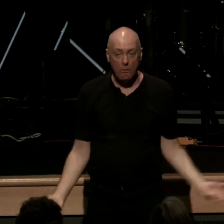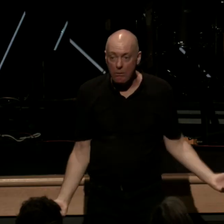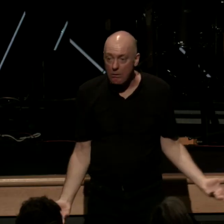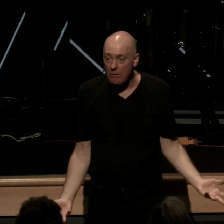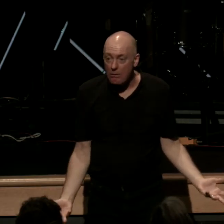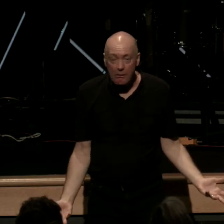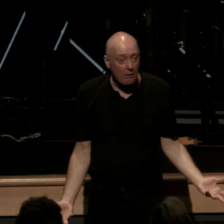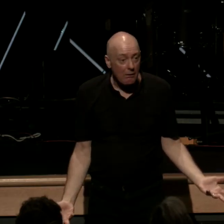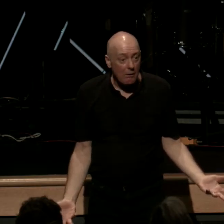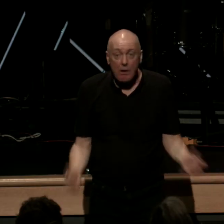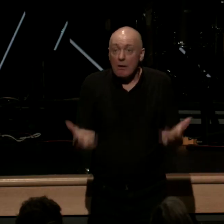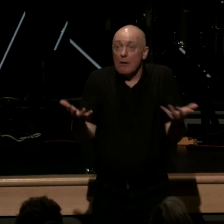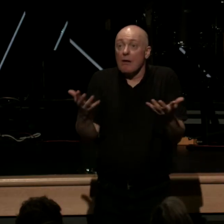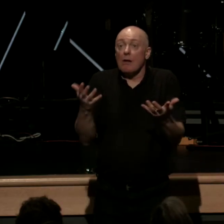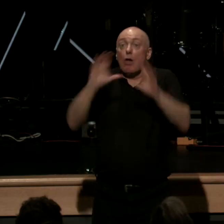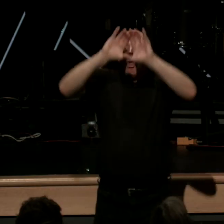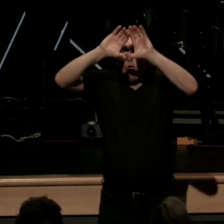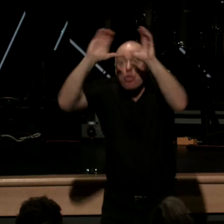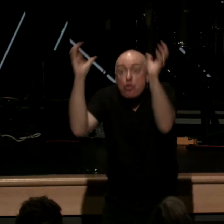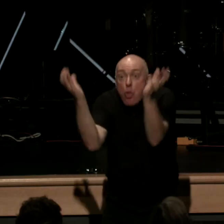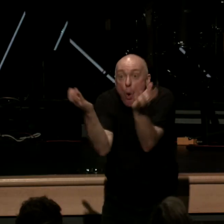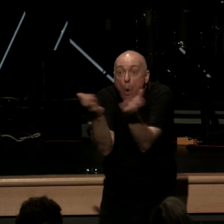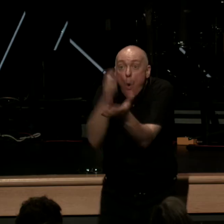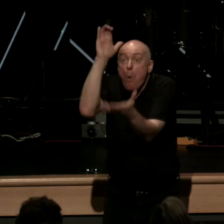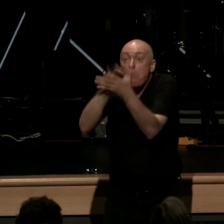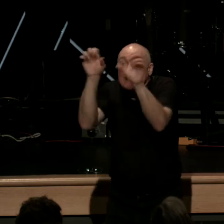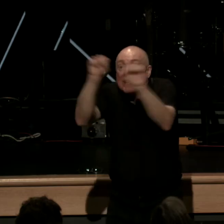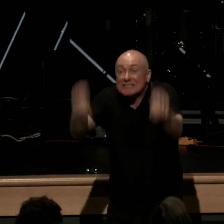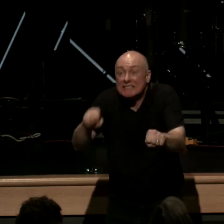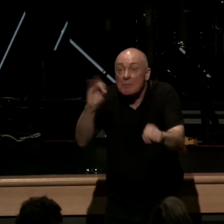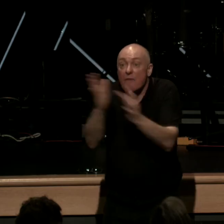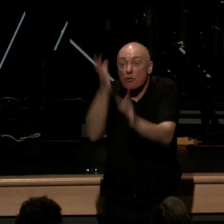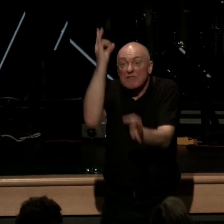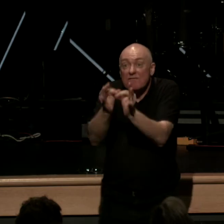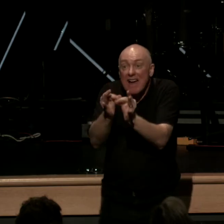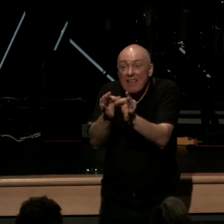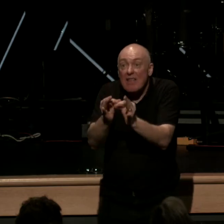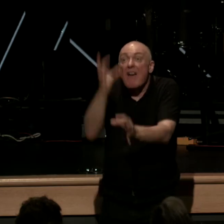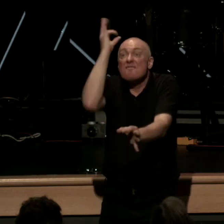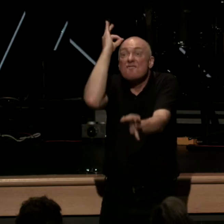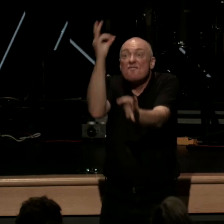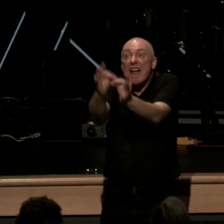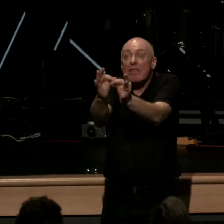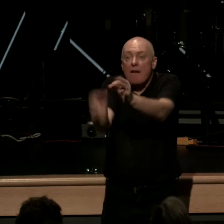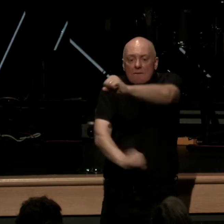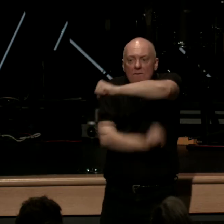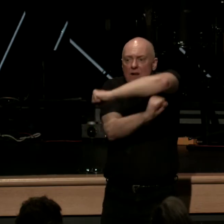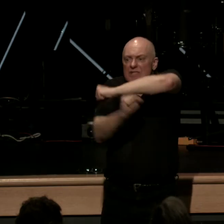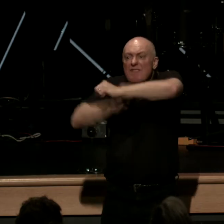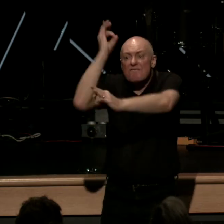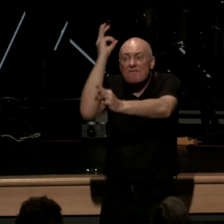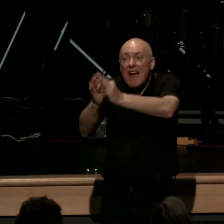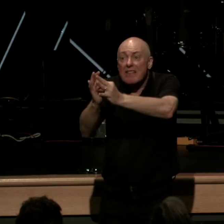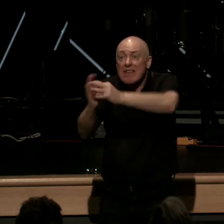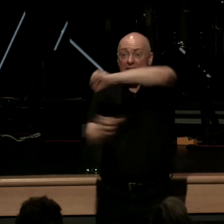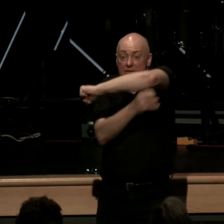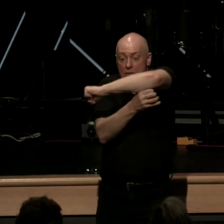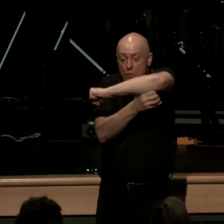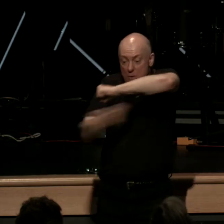because the entire belief system of Christianity is by faith if you remove faith you take out